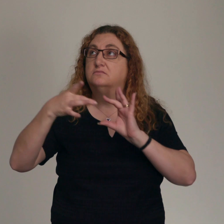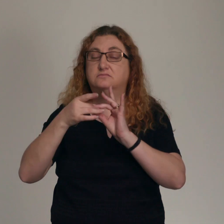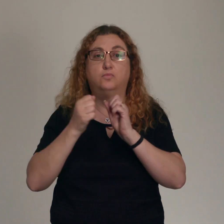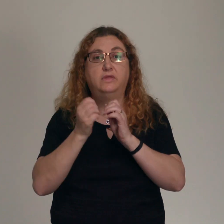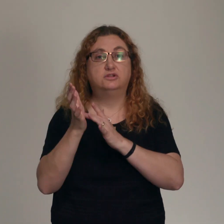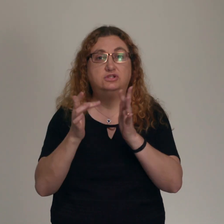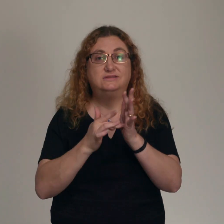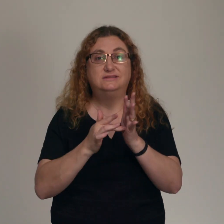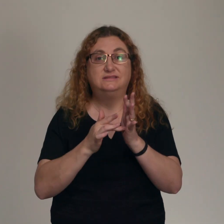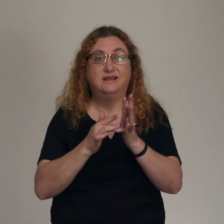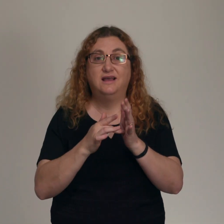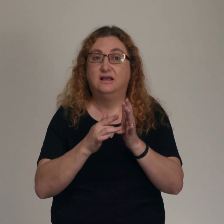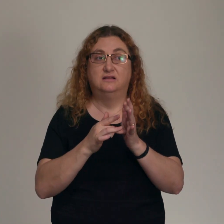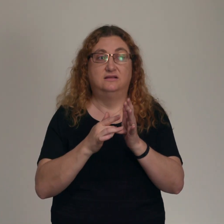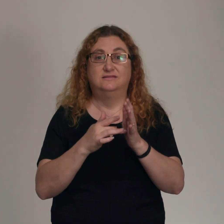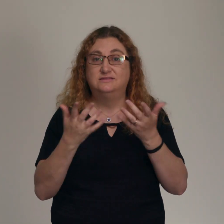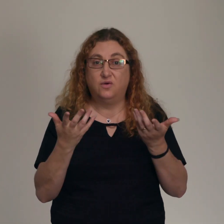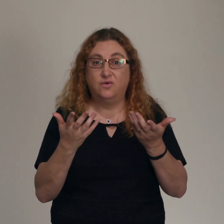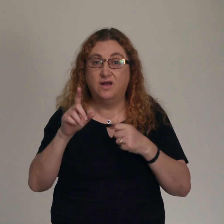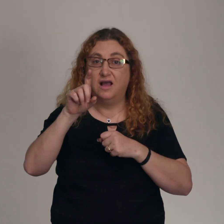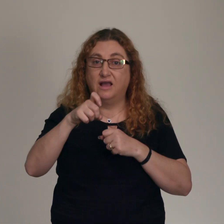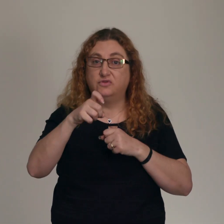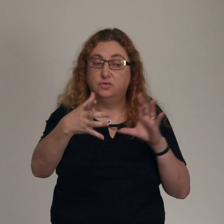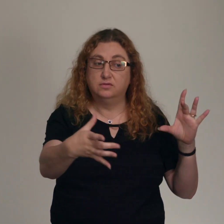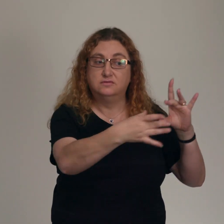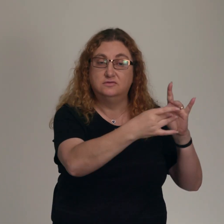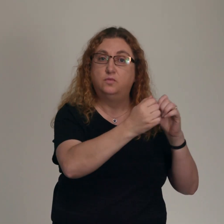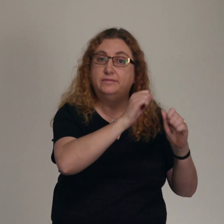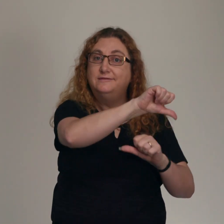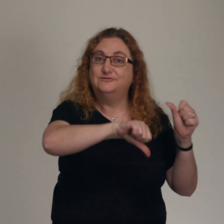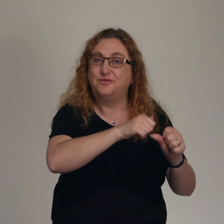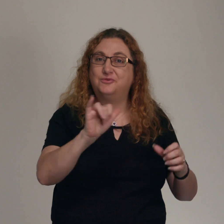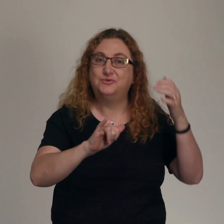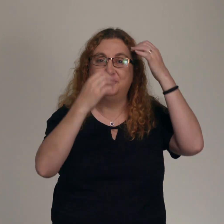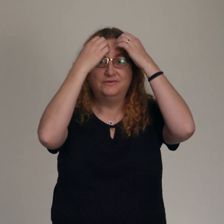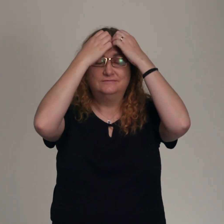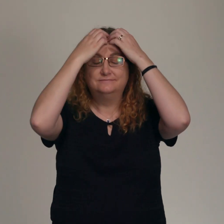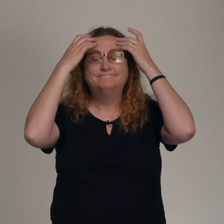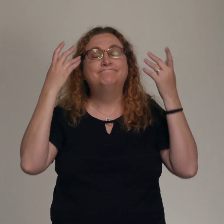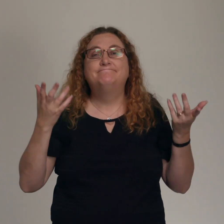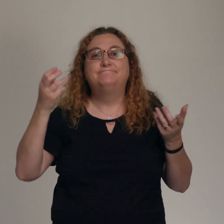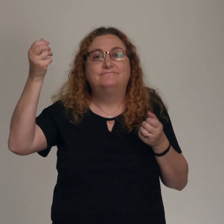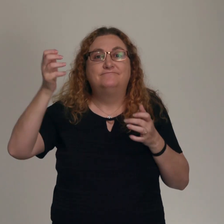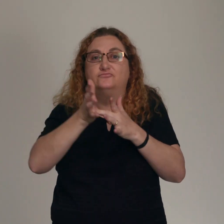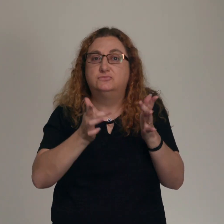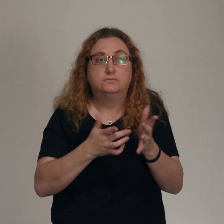It's no longer okay for them to live in this ongoing persistent disagreement, this ongoing persistent division.